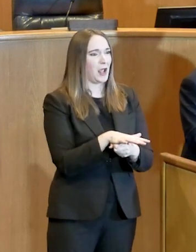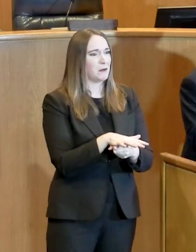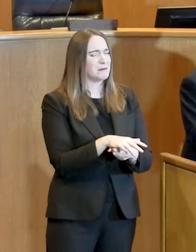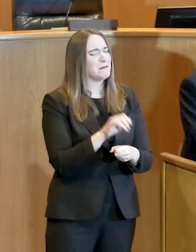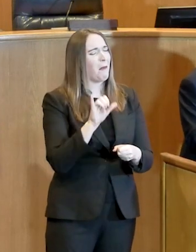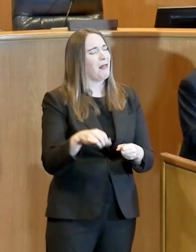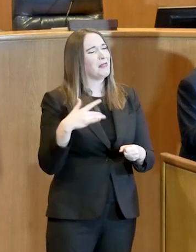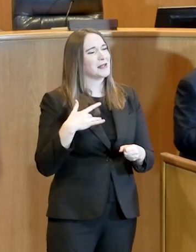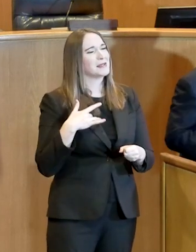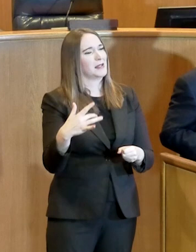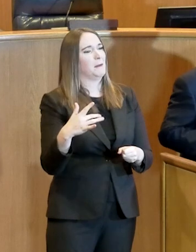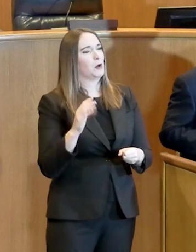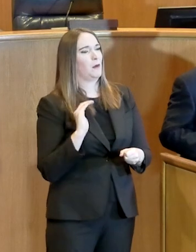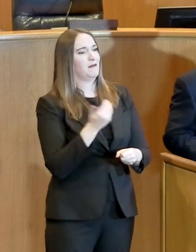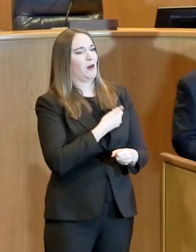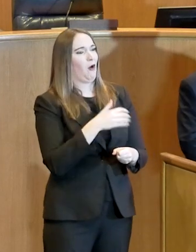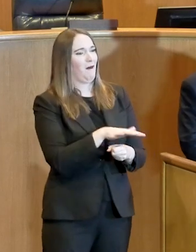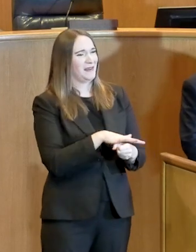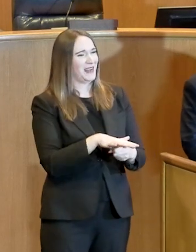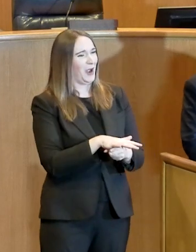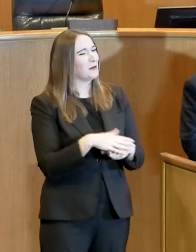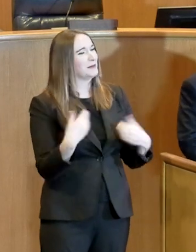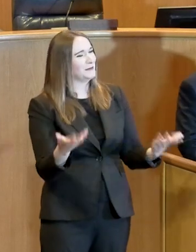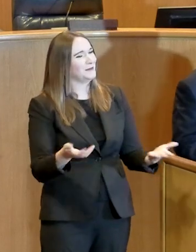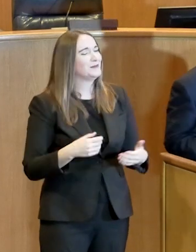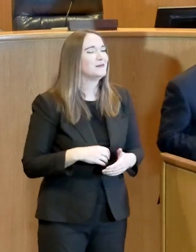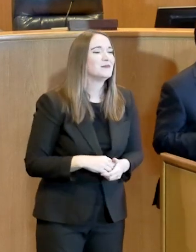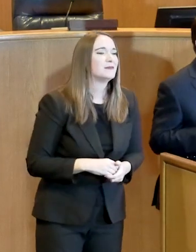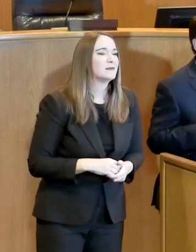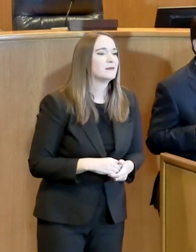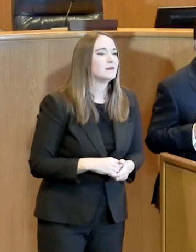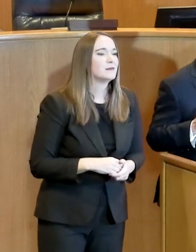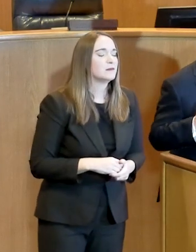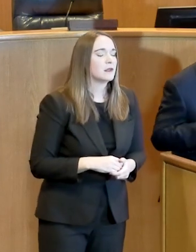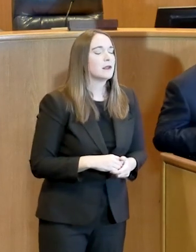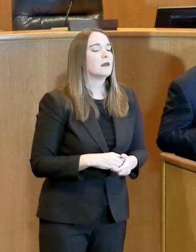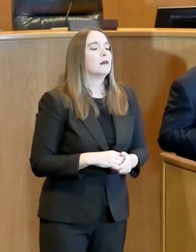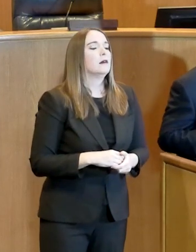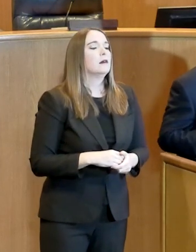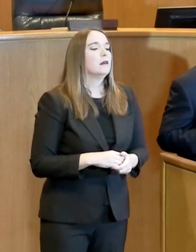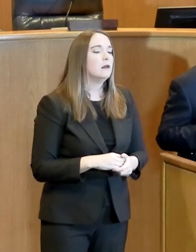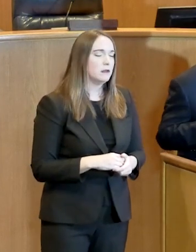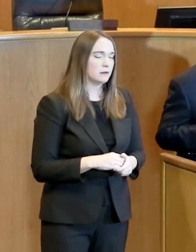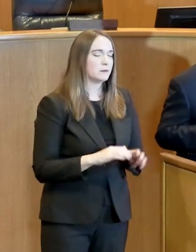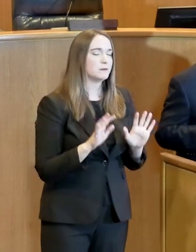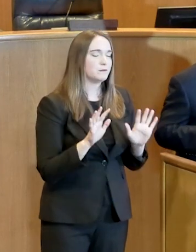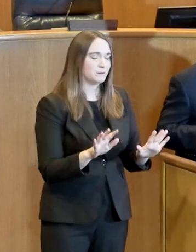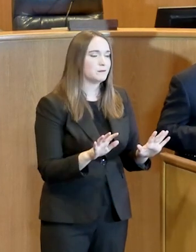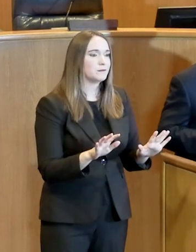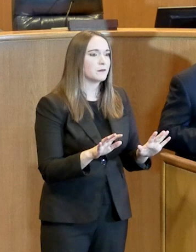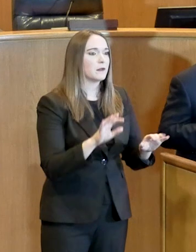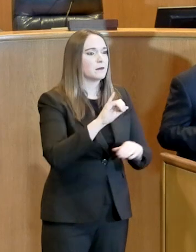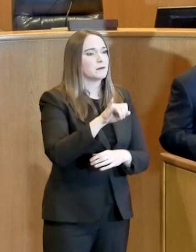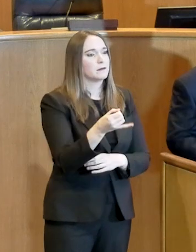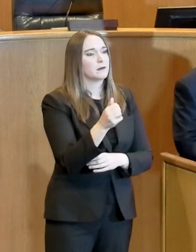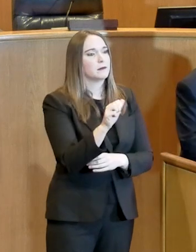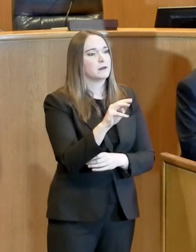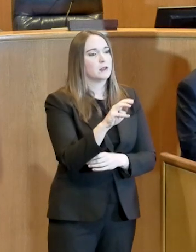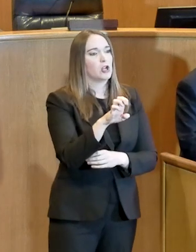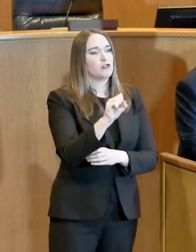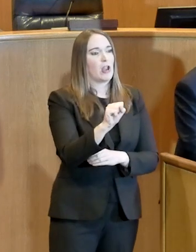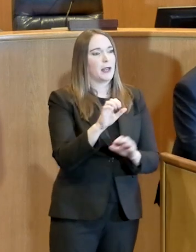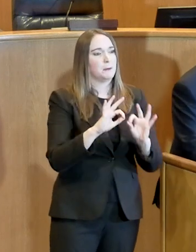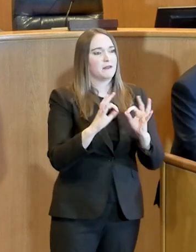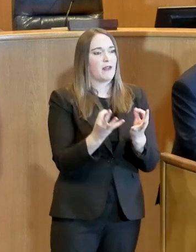before I go any further, though, I need to extend my thoughts and prayers to the James family as we have